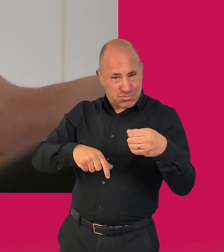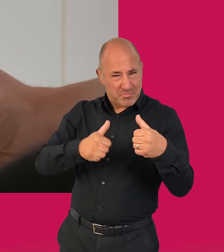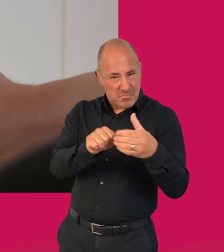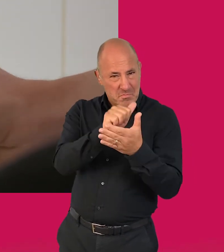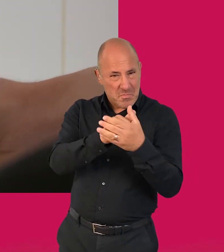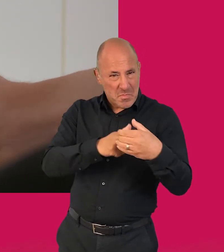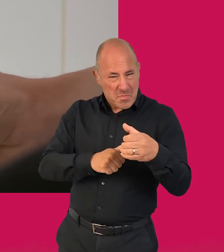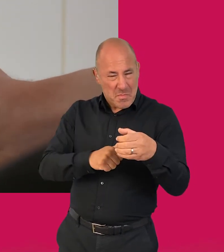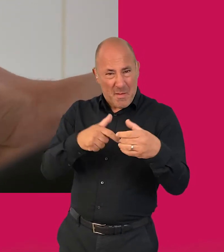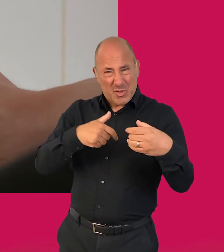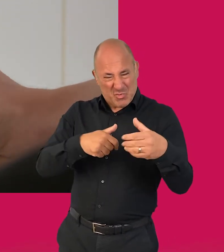may want to use a wrench for this.